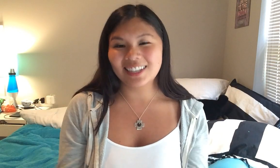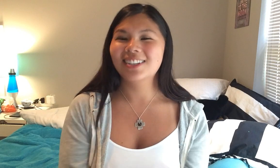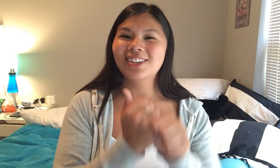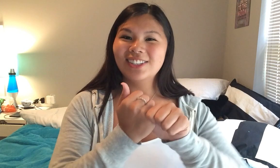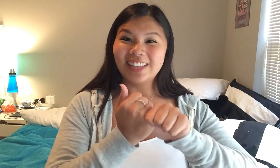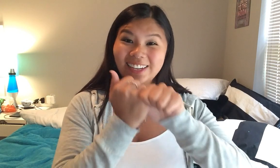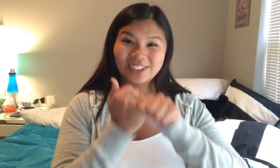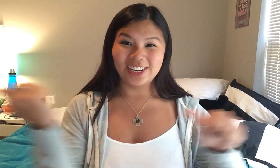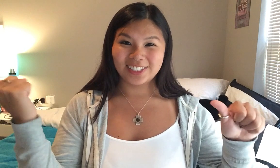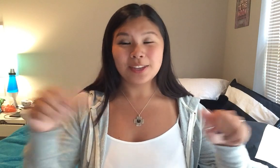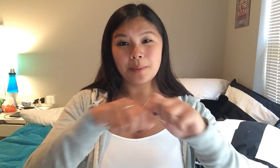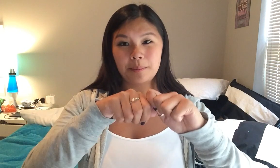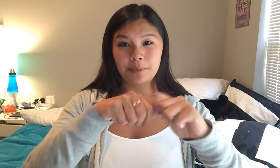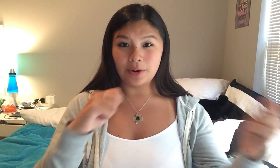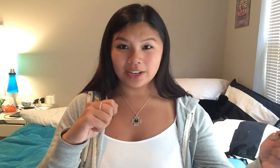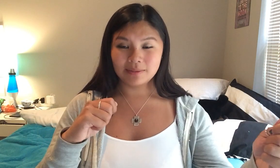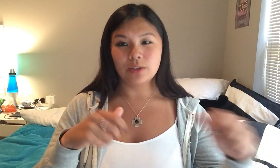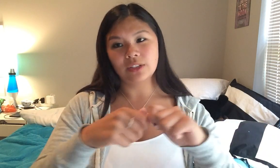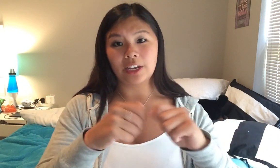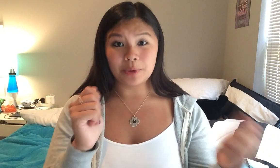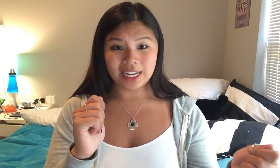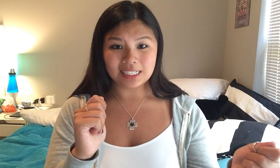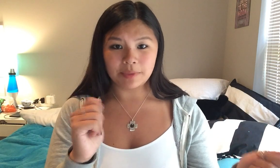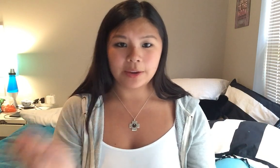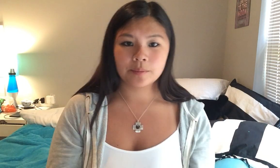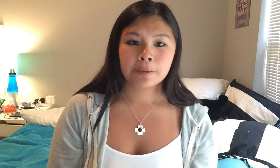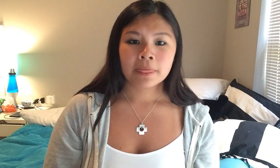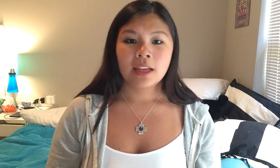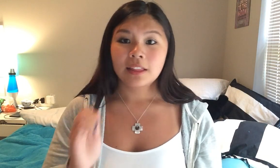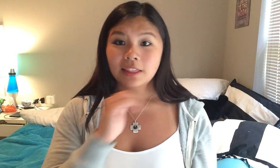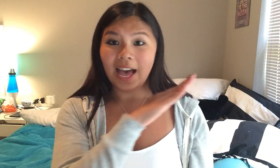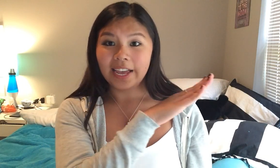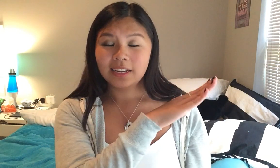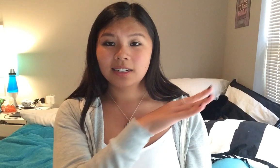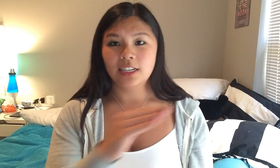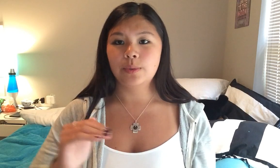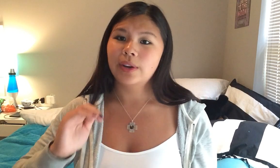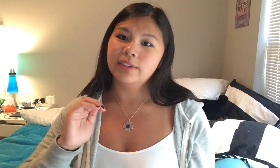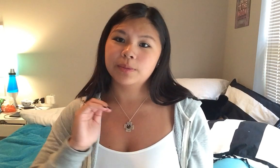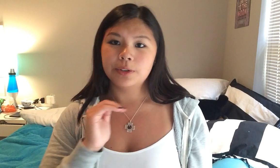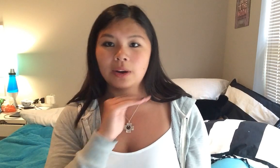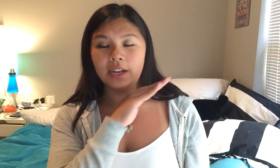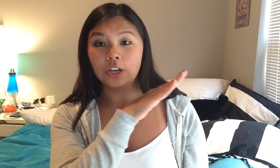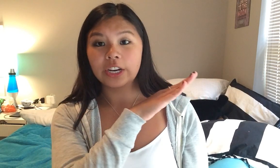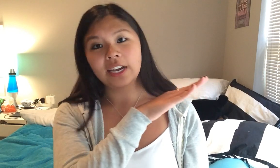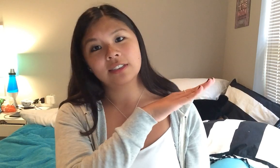that shit's broken and you just like you're breaking something lie is we kind of just do an underhand